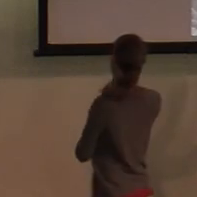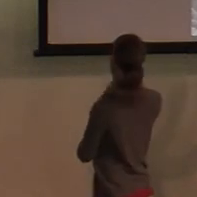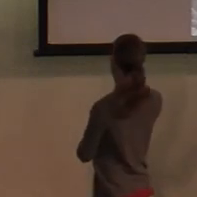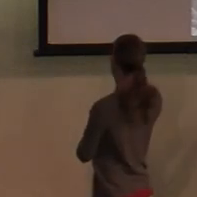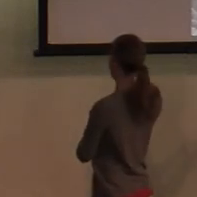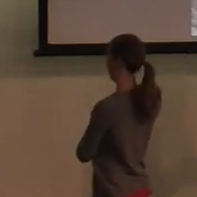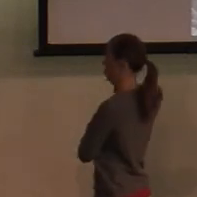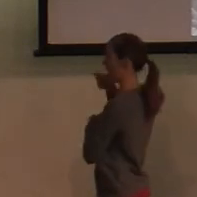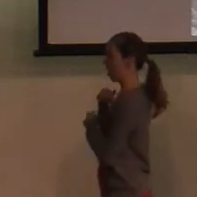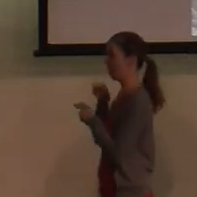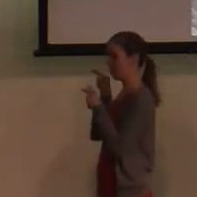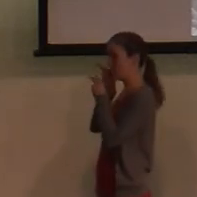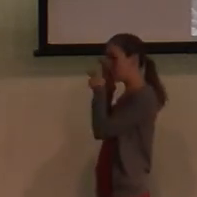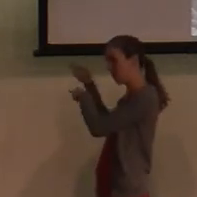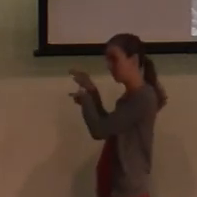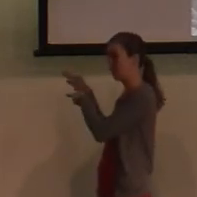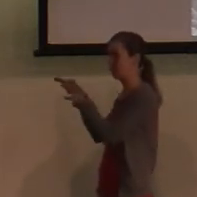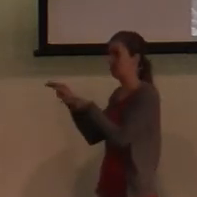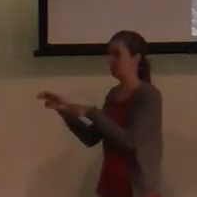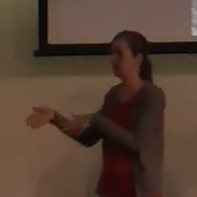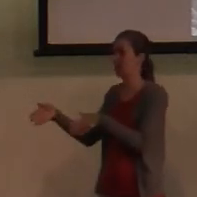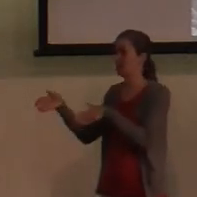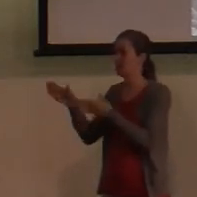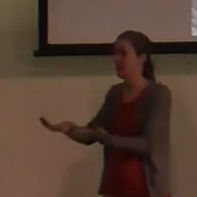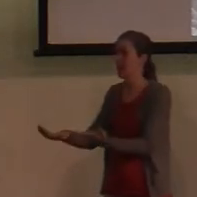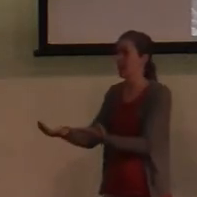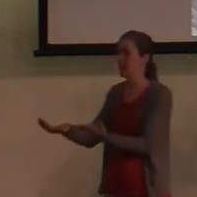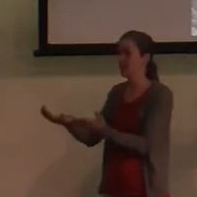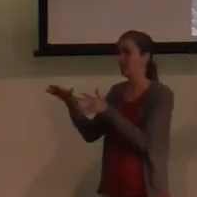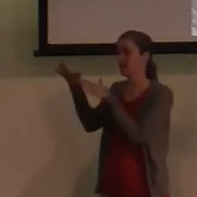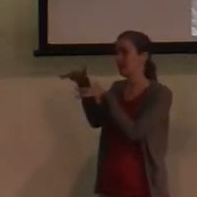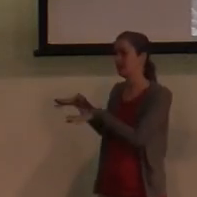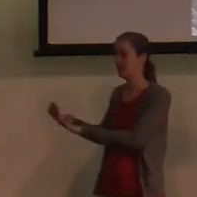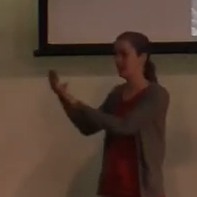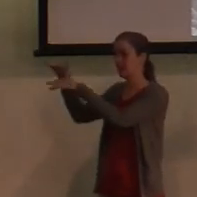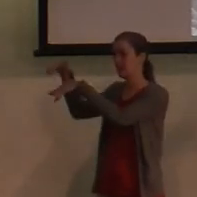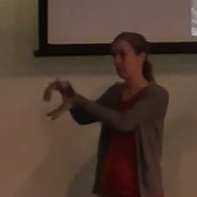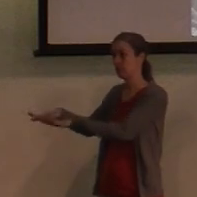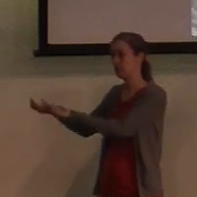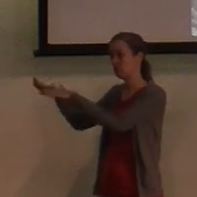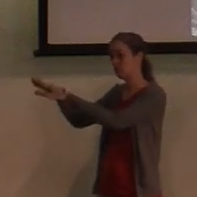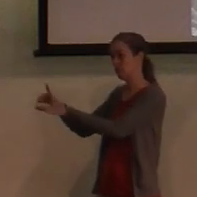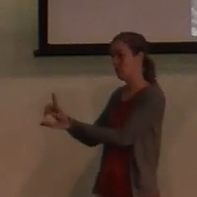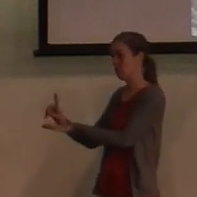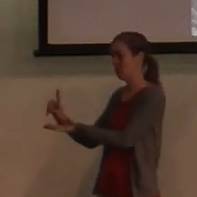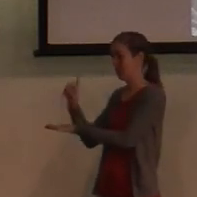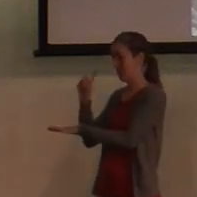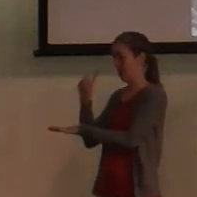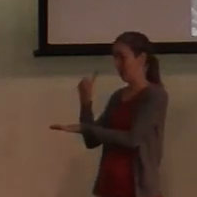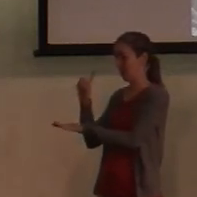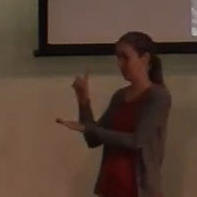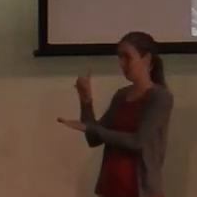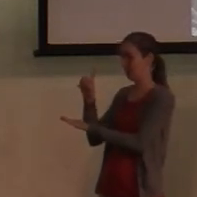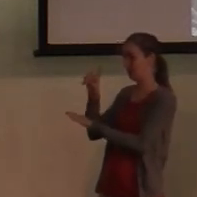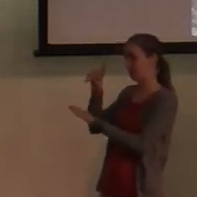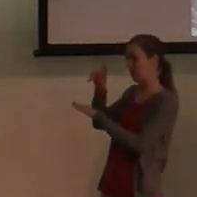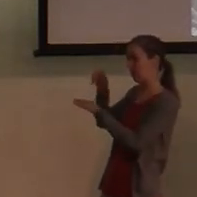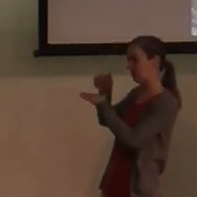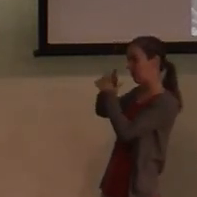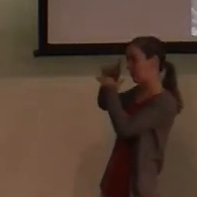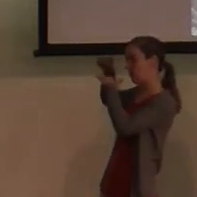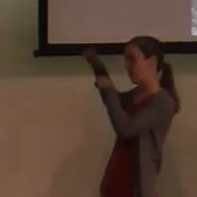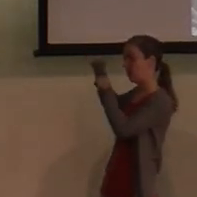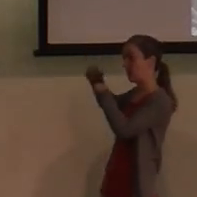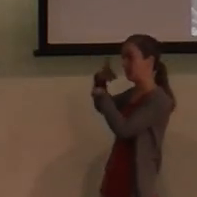Dead Sea. And as I look across the Dead Sea, there's a mountain in the distance. And